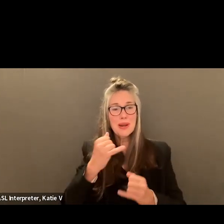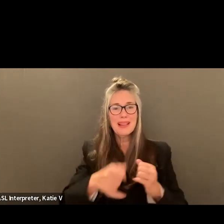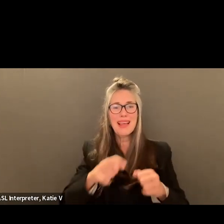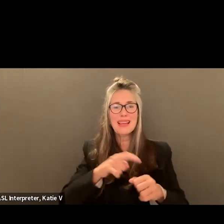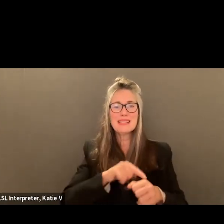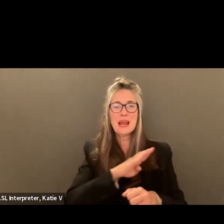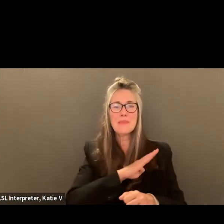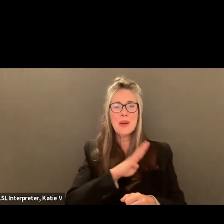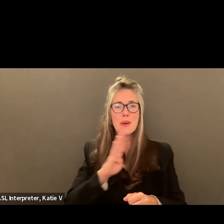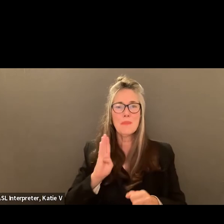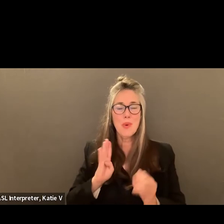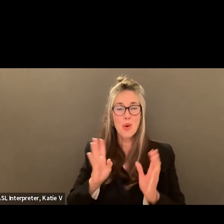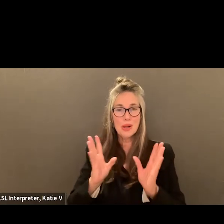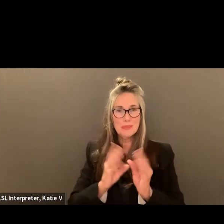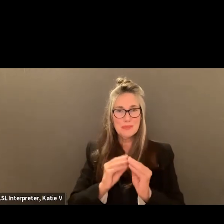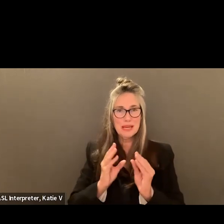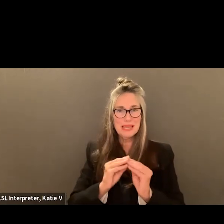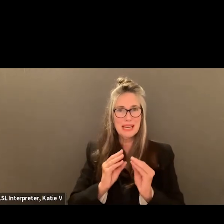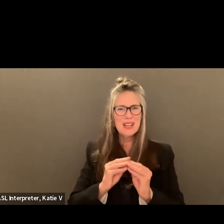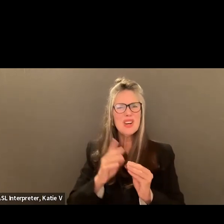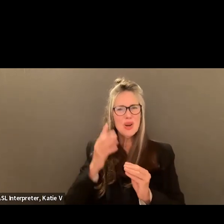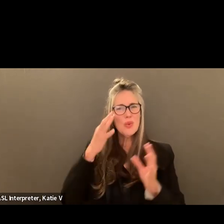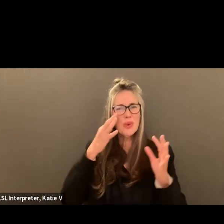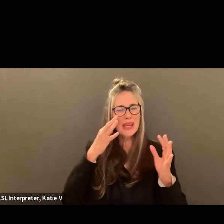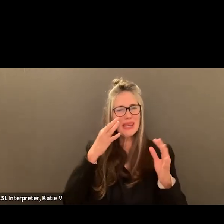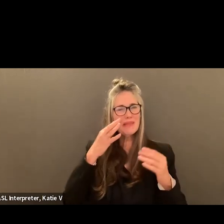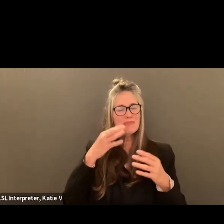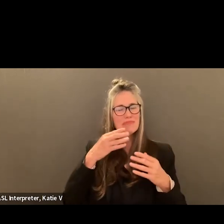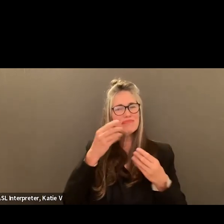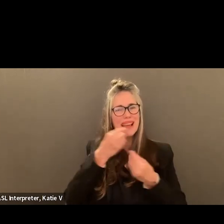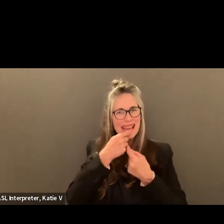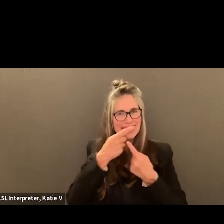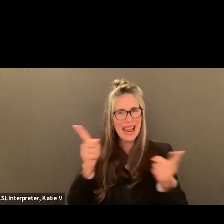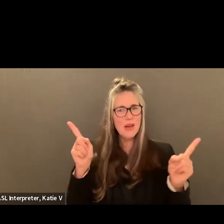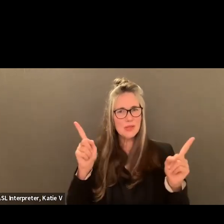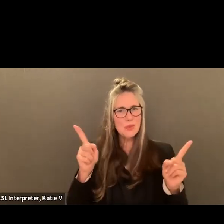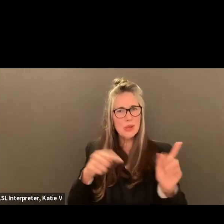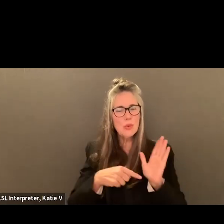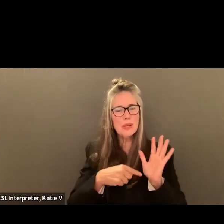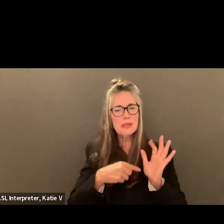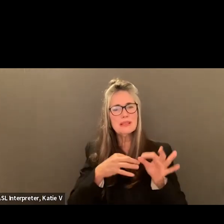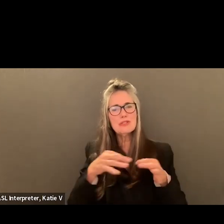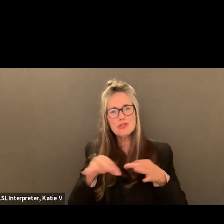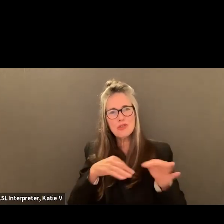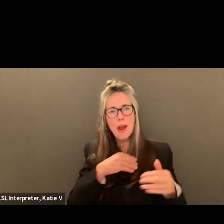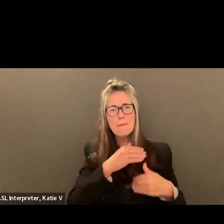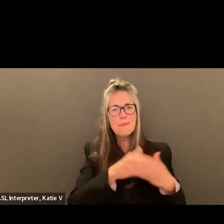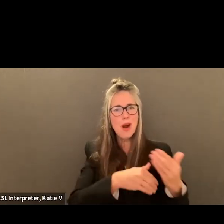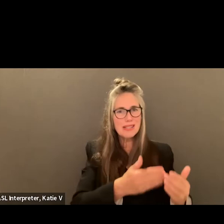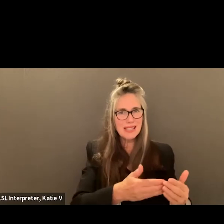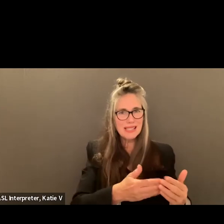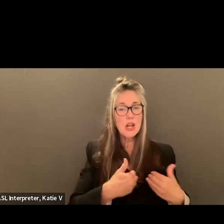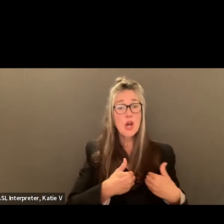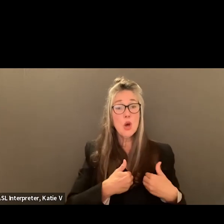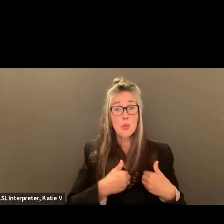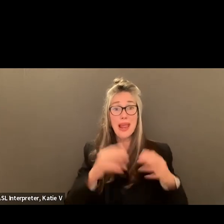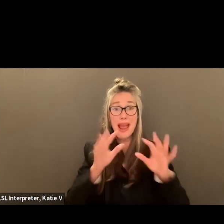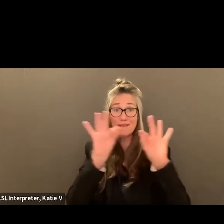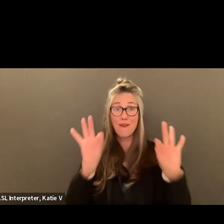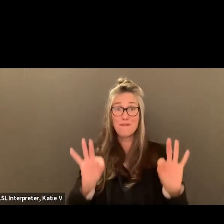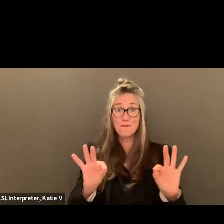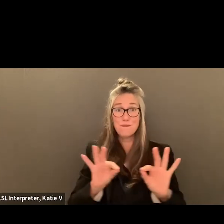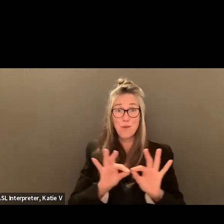filling the seat, the vacated, the upcoming vacated seat. So we have the candidate application form.